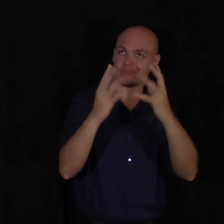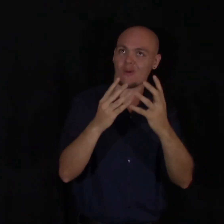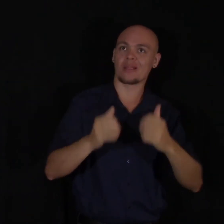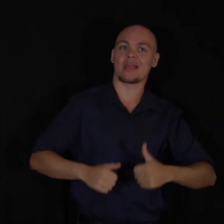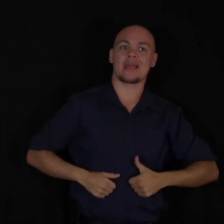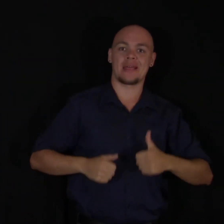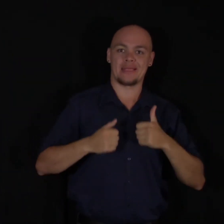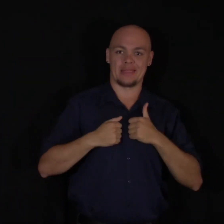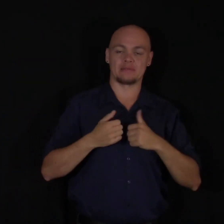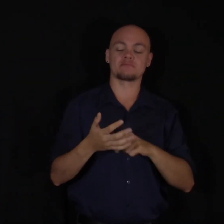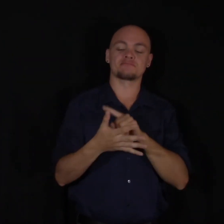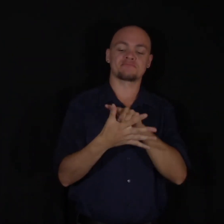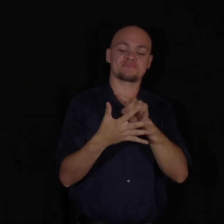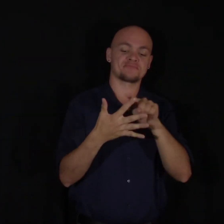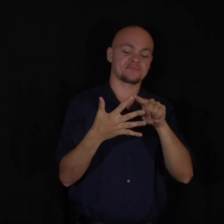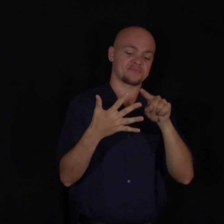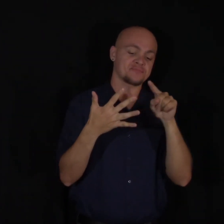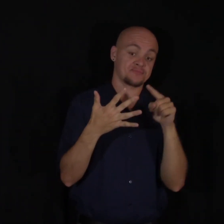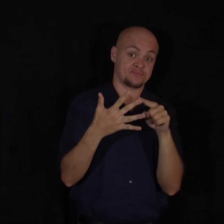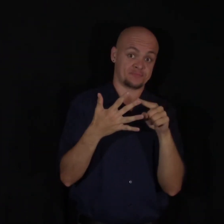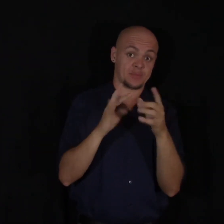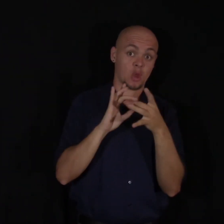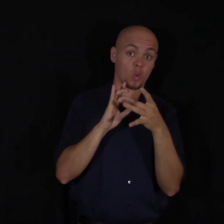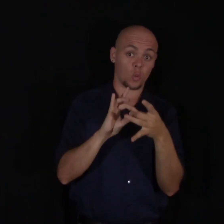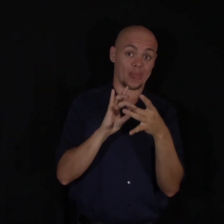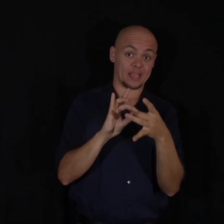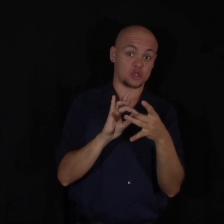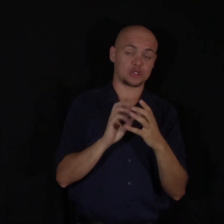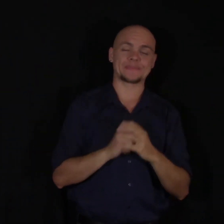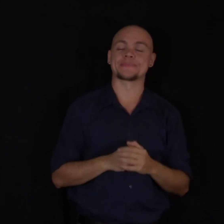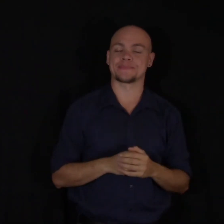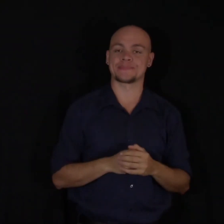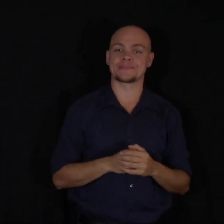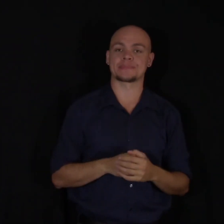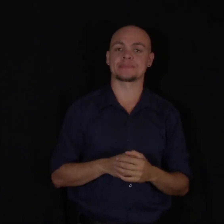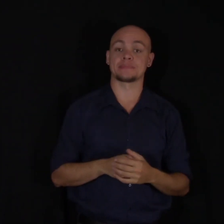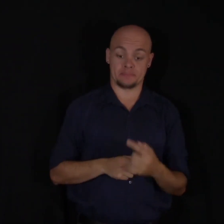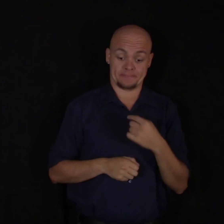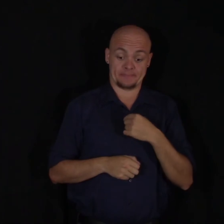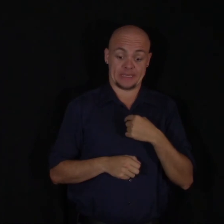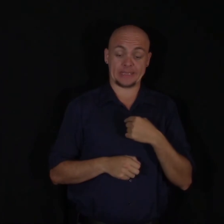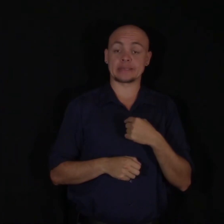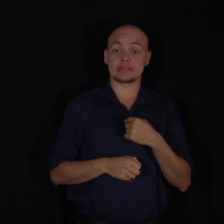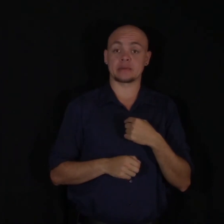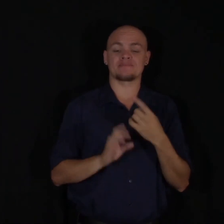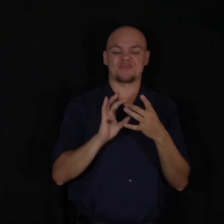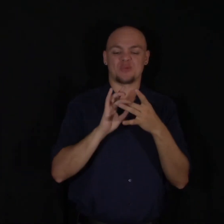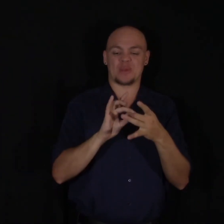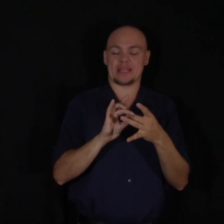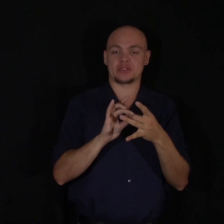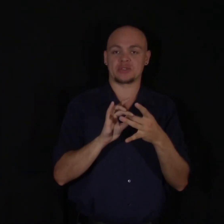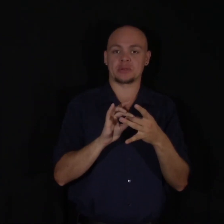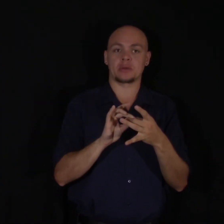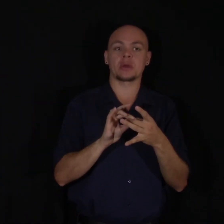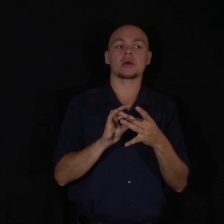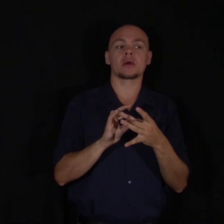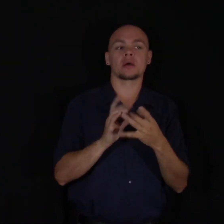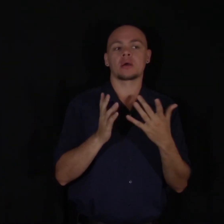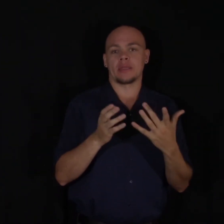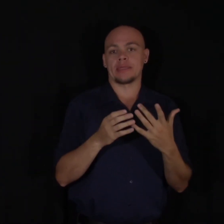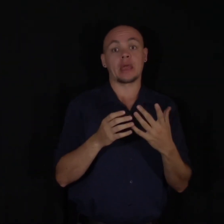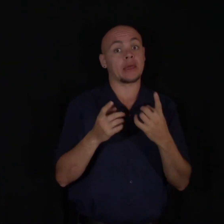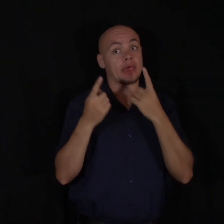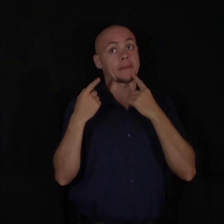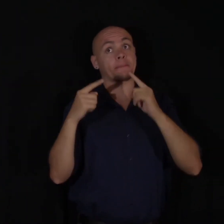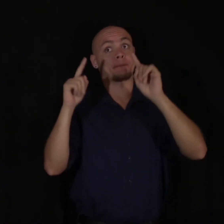My third secret, relationships. For me, I say relationships are make or break. Having